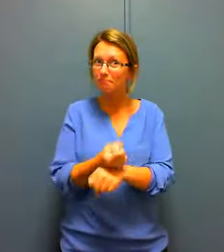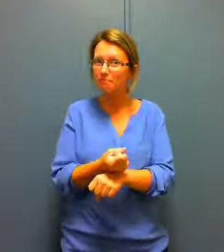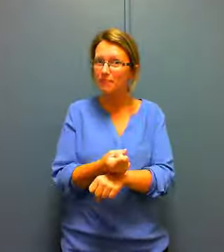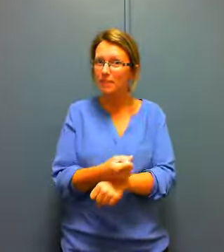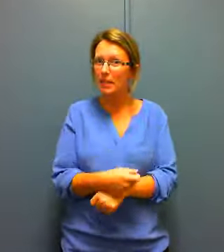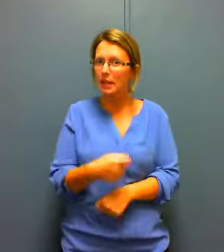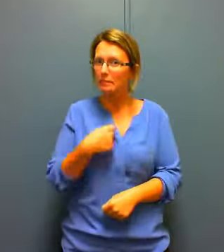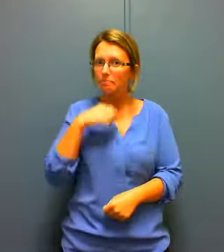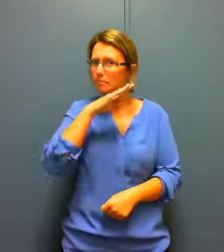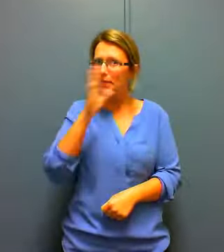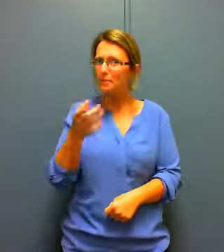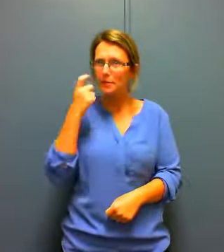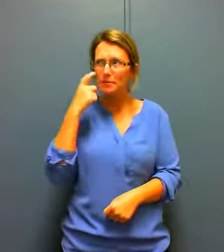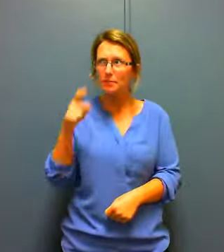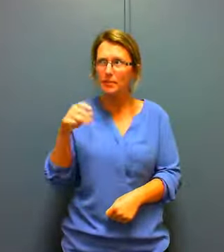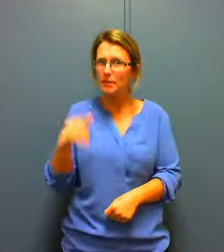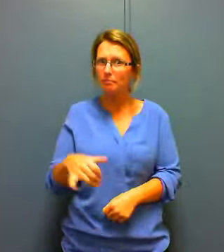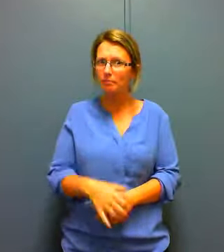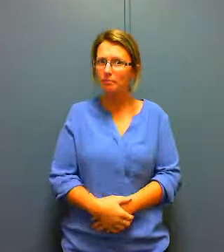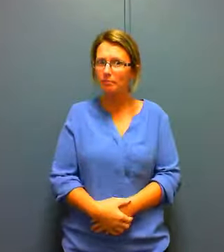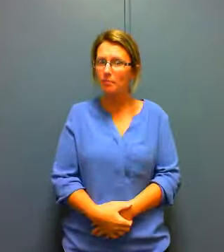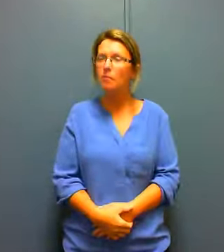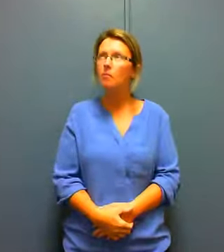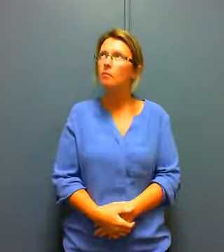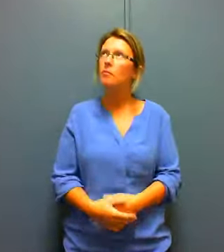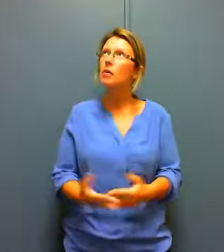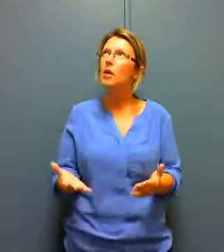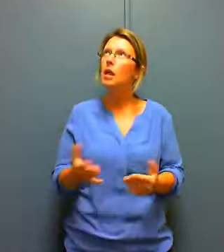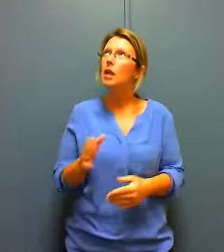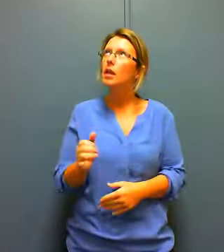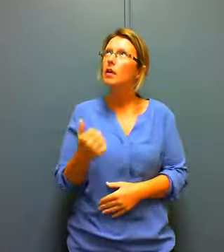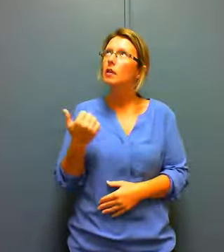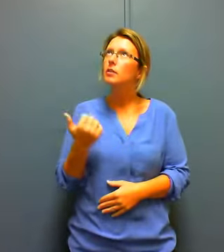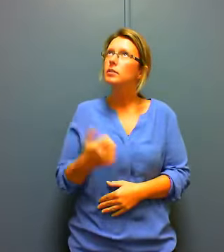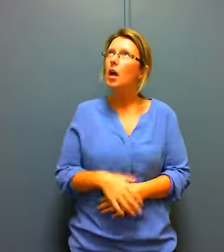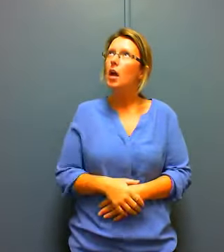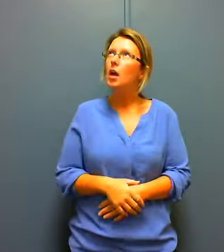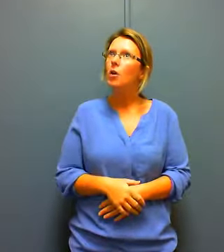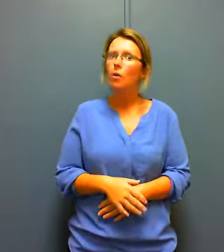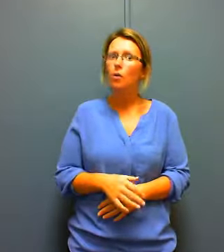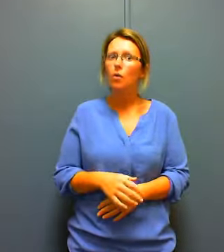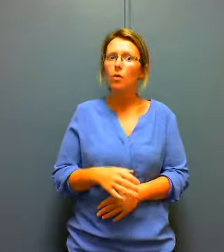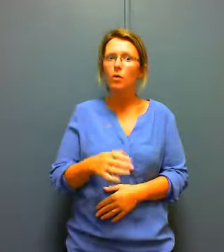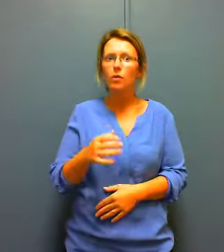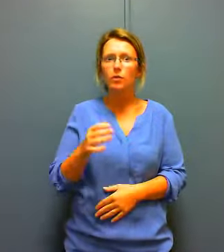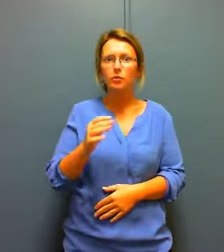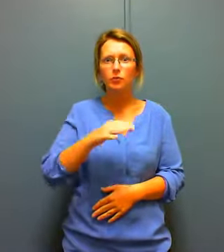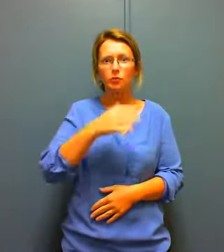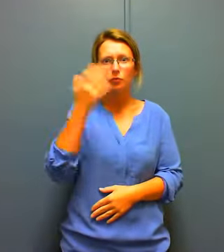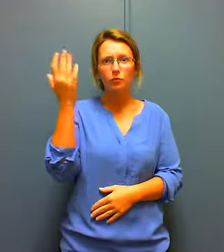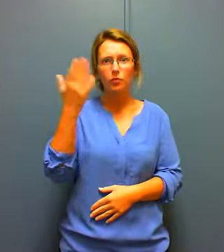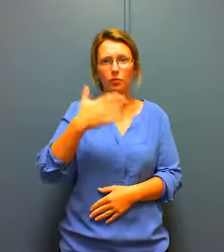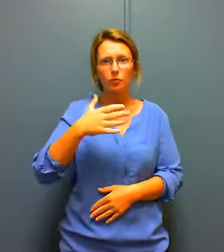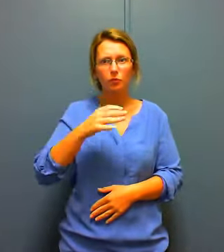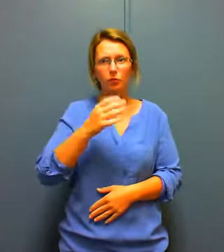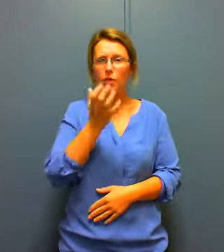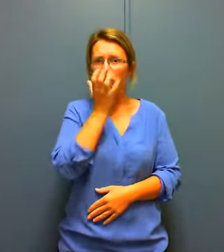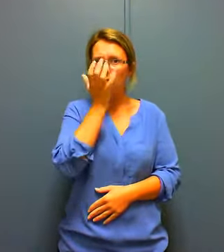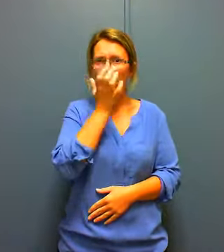and what else um right the yard the size of the yard is just amazing yeah it's huge last time when